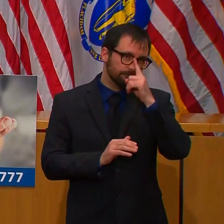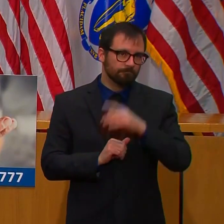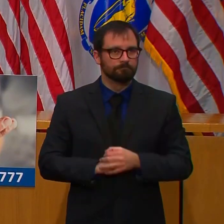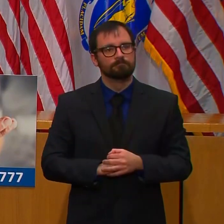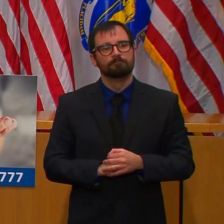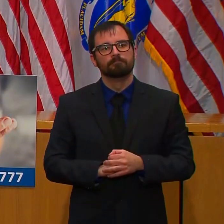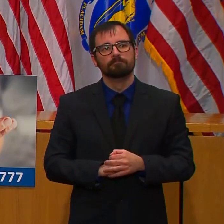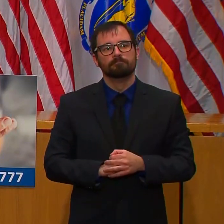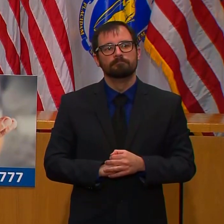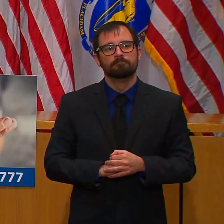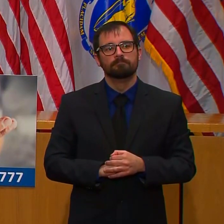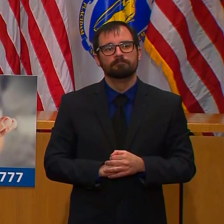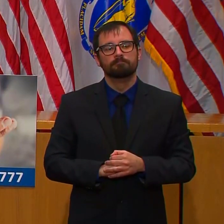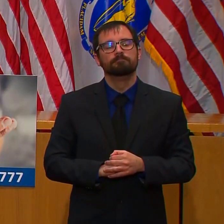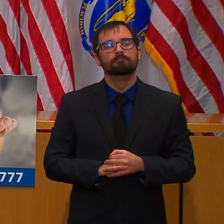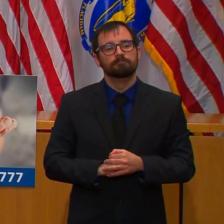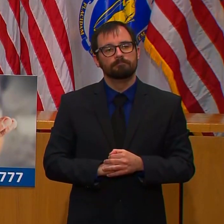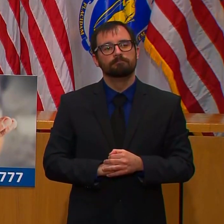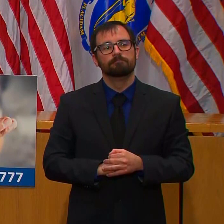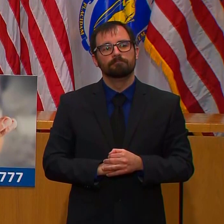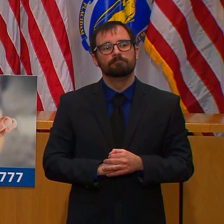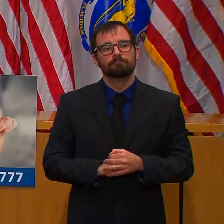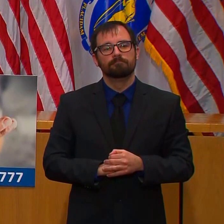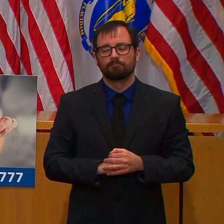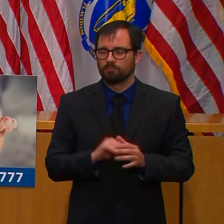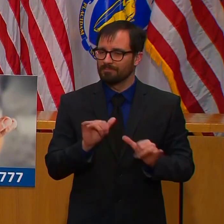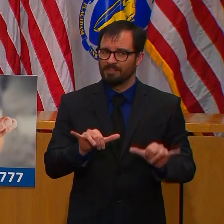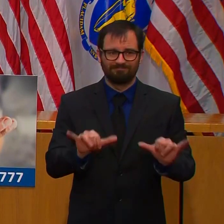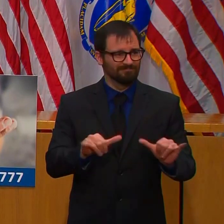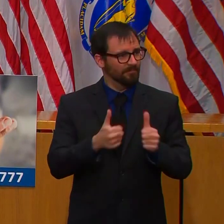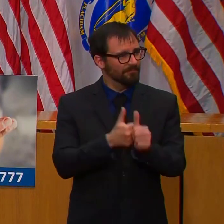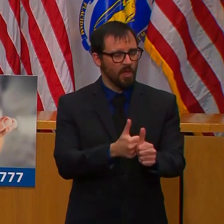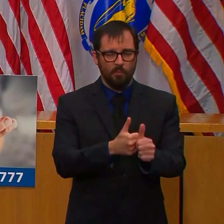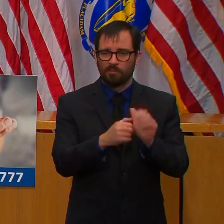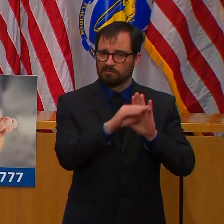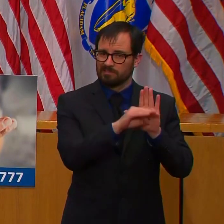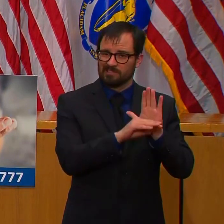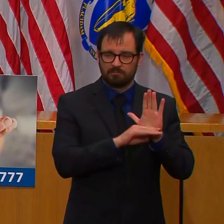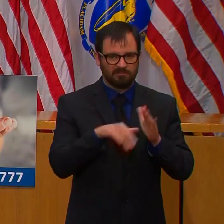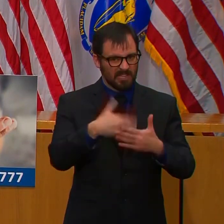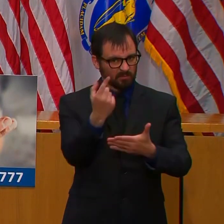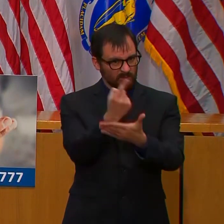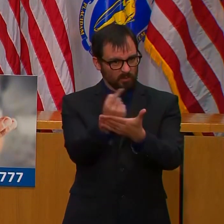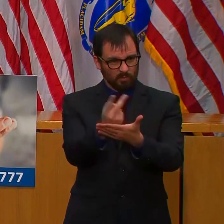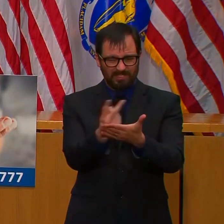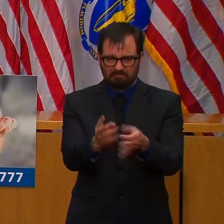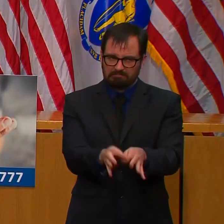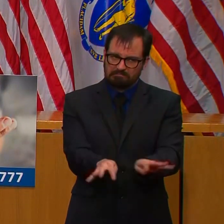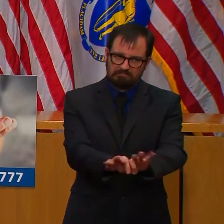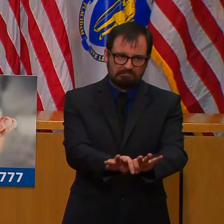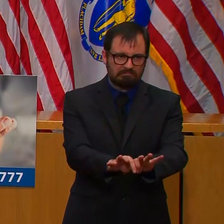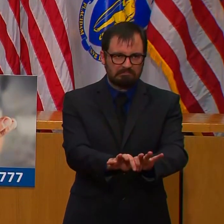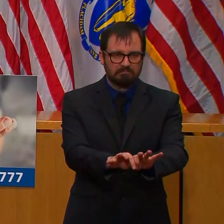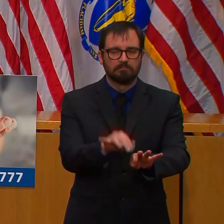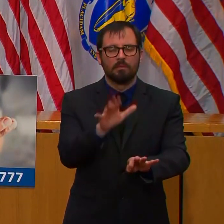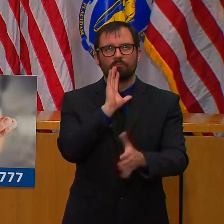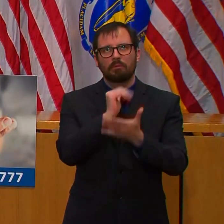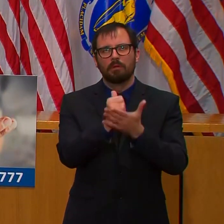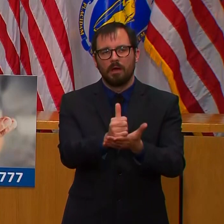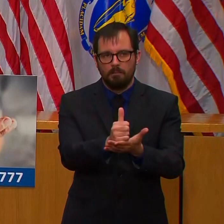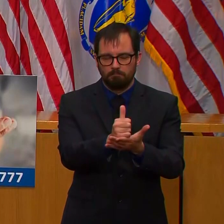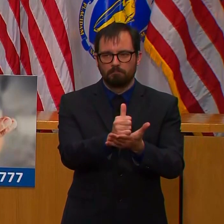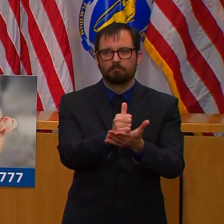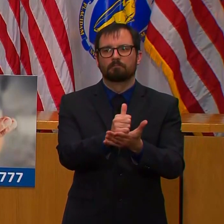because it will make a huge difference in this fight to everyone here in the Commonwealth. At the same time, we